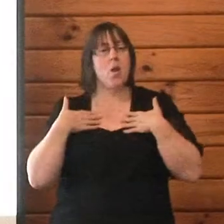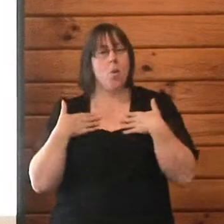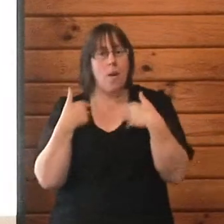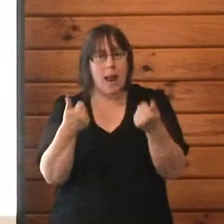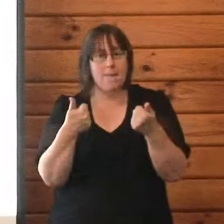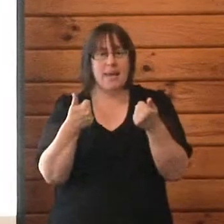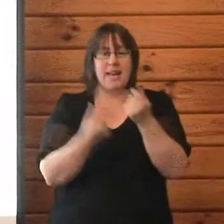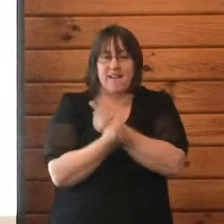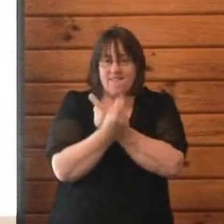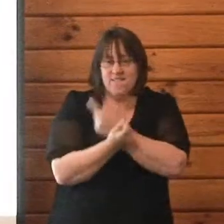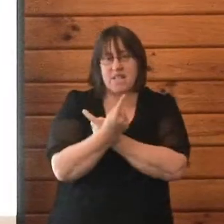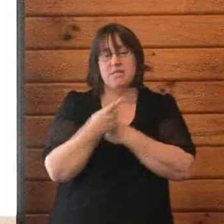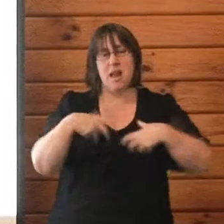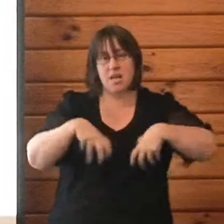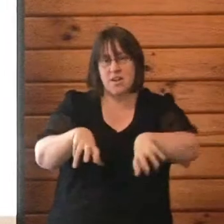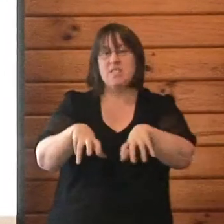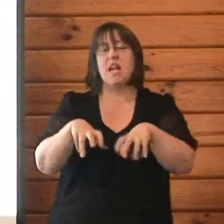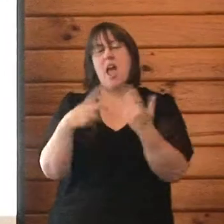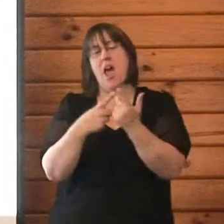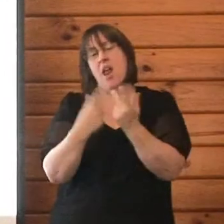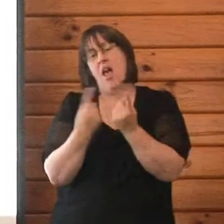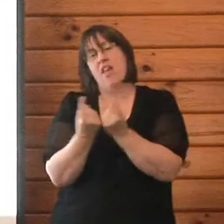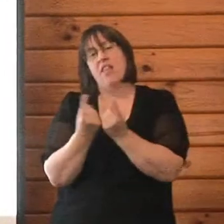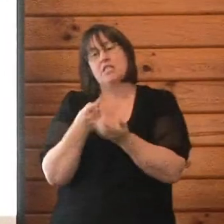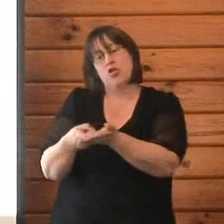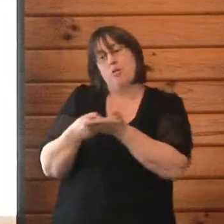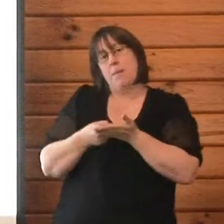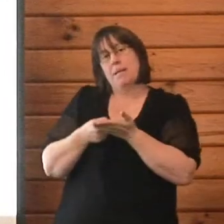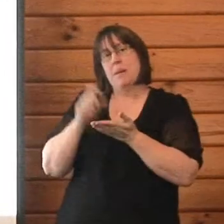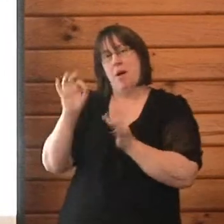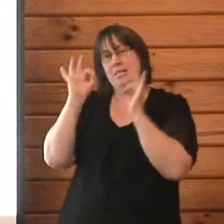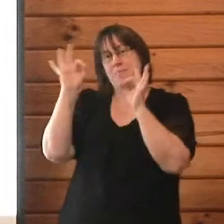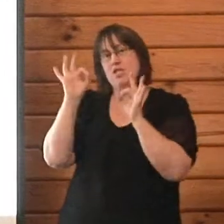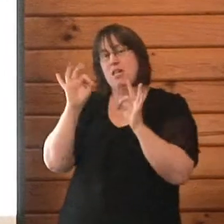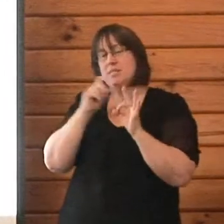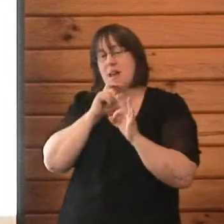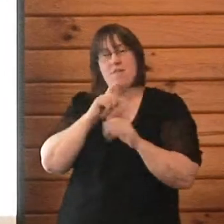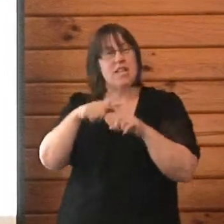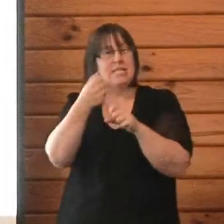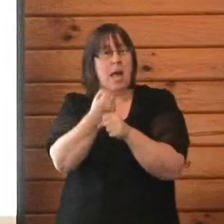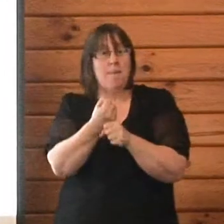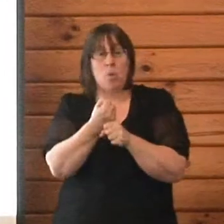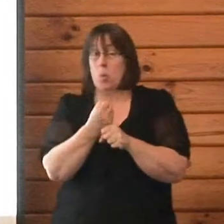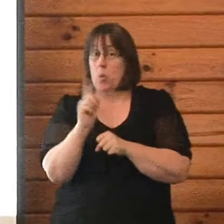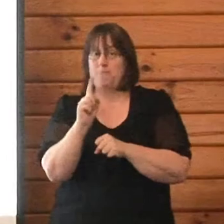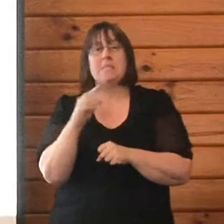anything else that was recommended by a specialist. An example would be some schools were able to actually go to